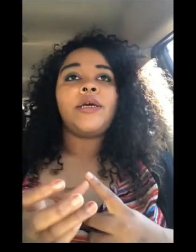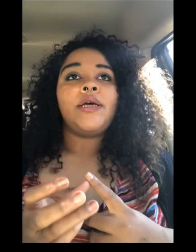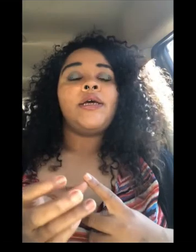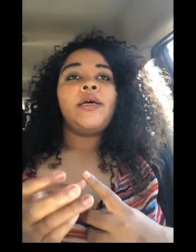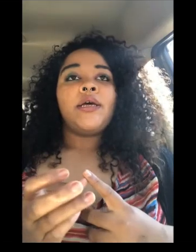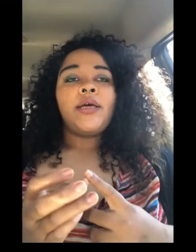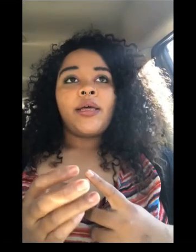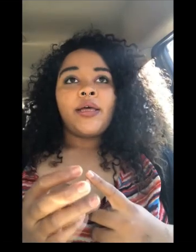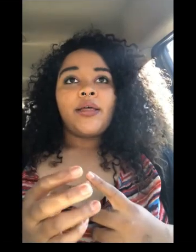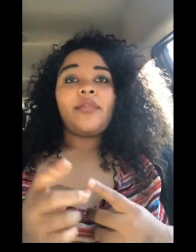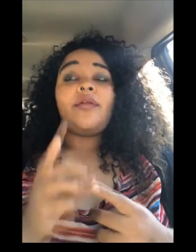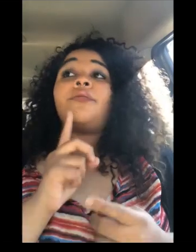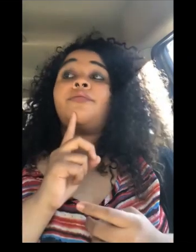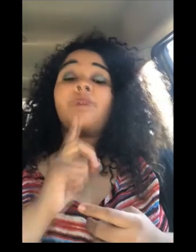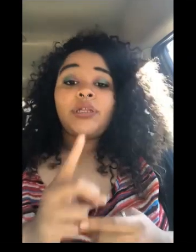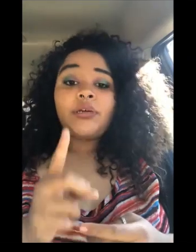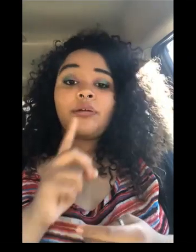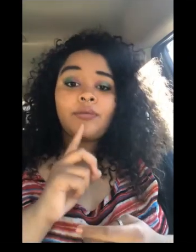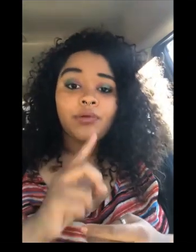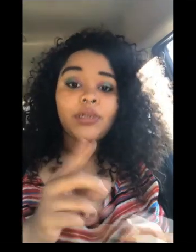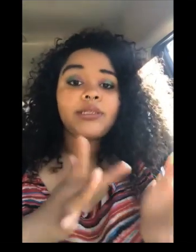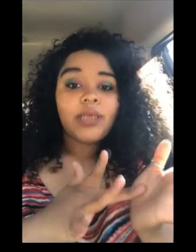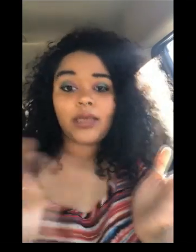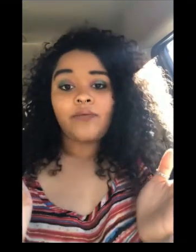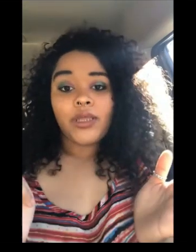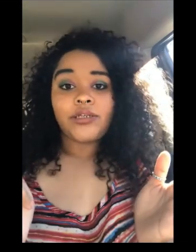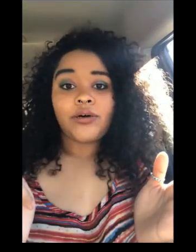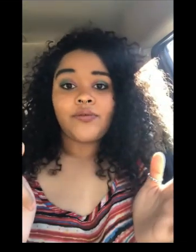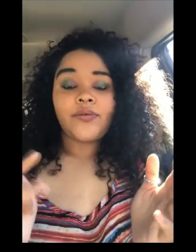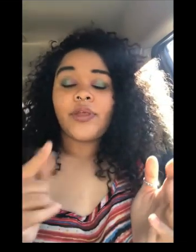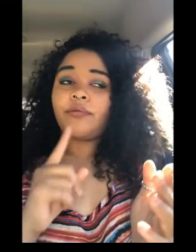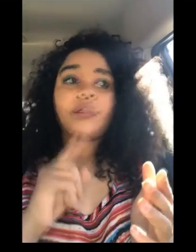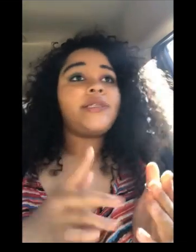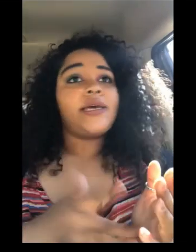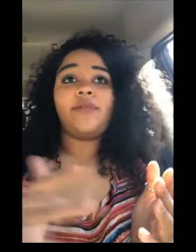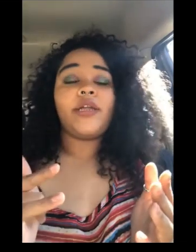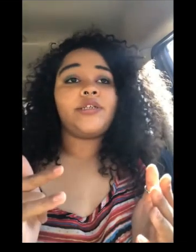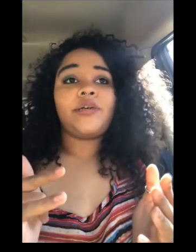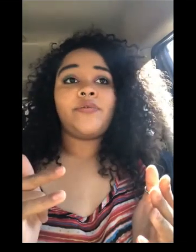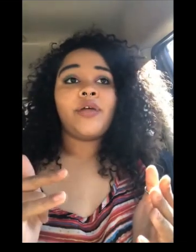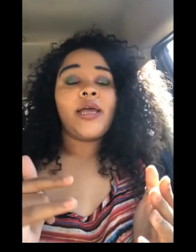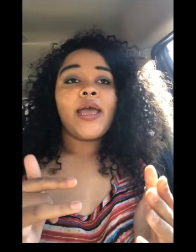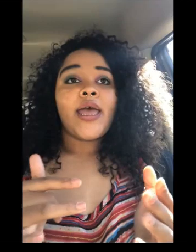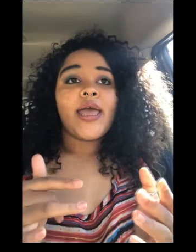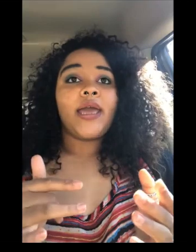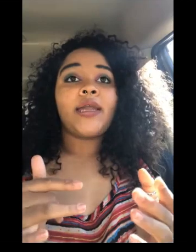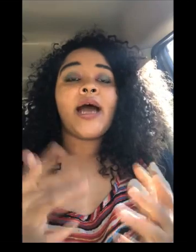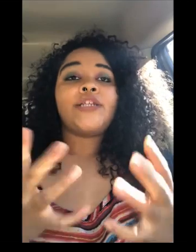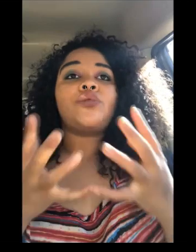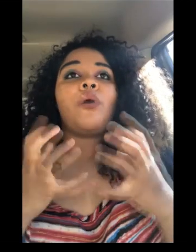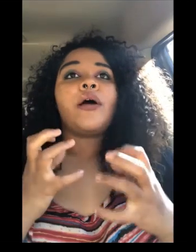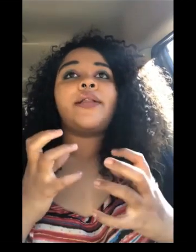that are really really taken advantage of they are really taken advantage of and i just want